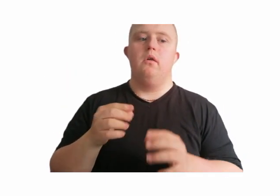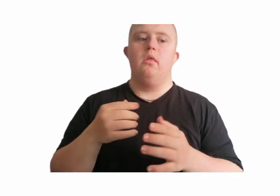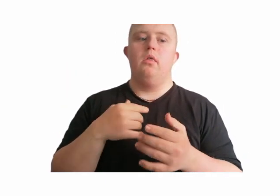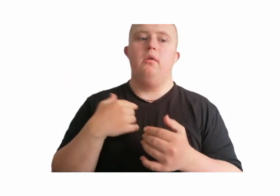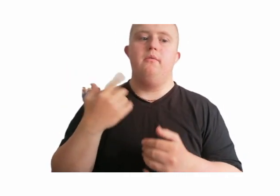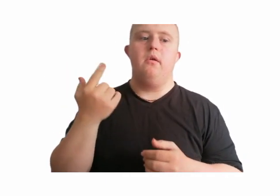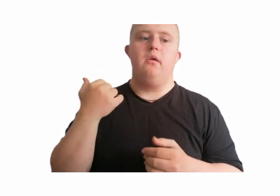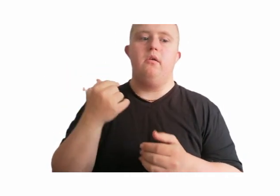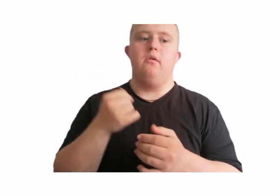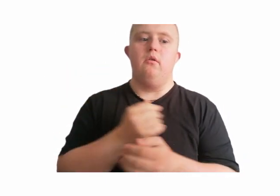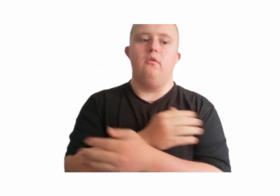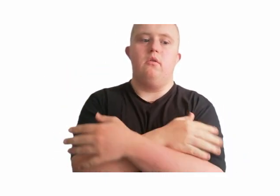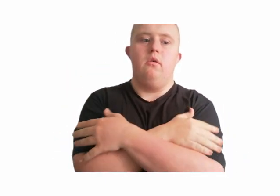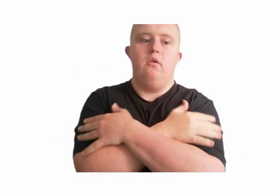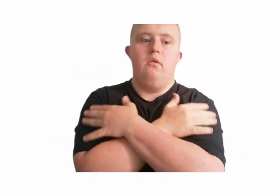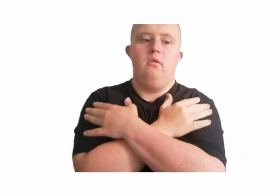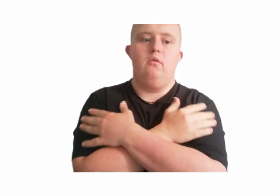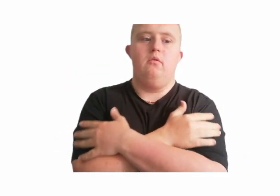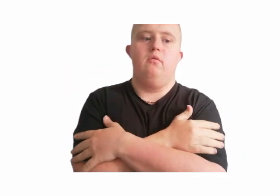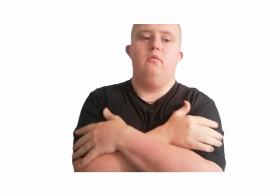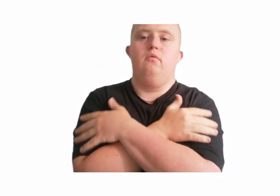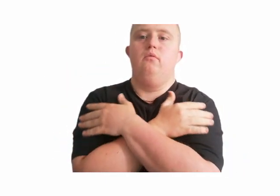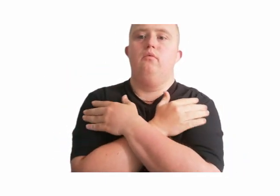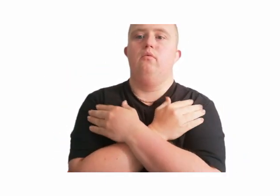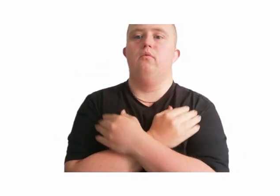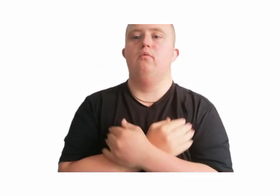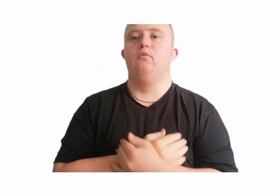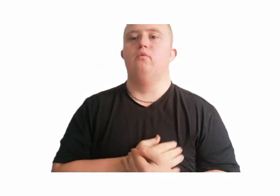and leave my world so cold